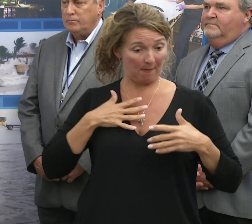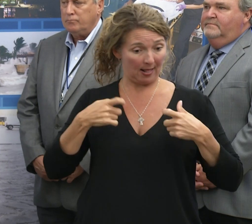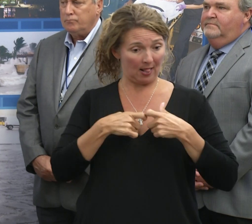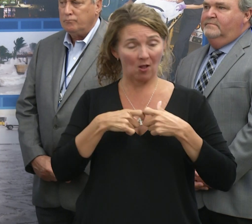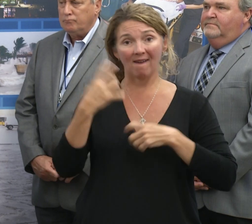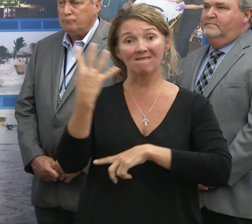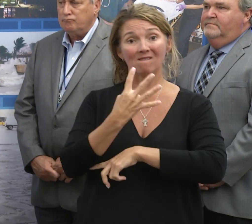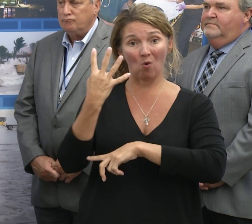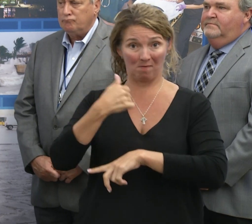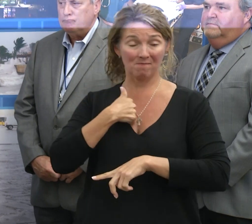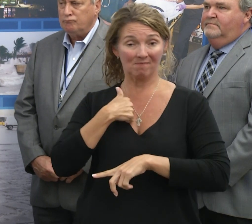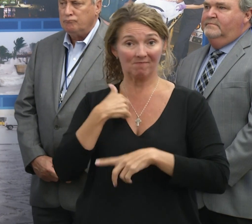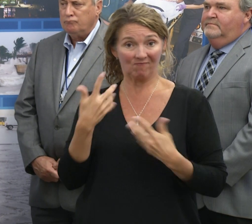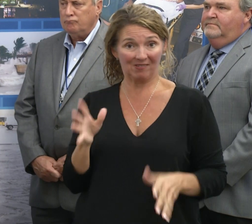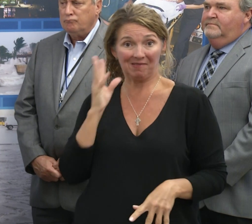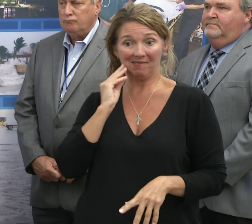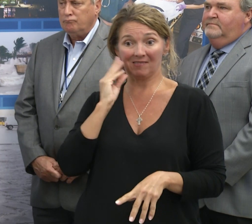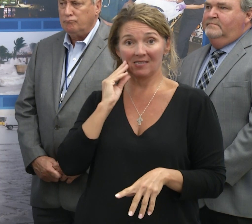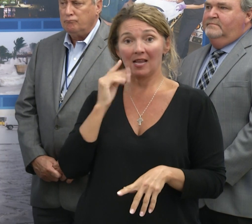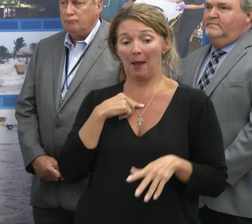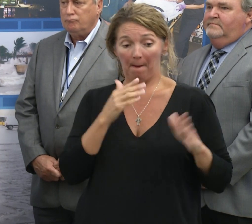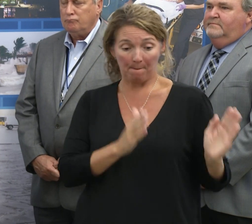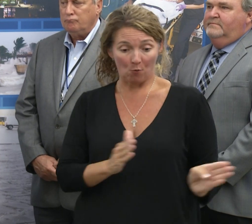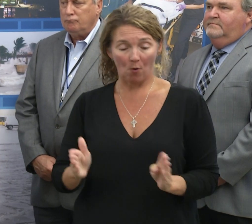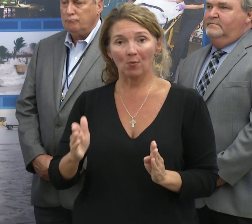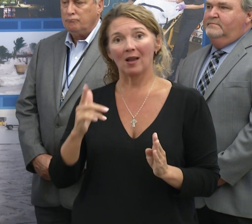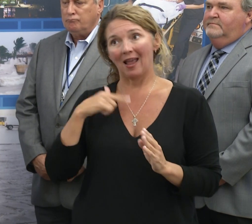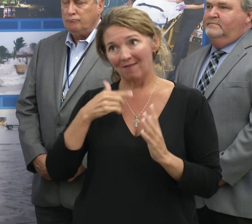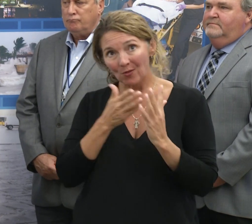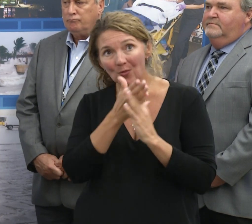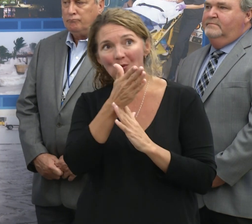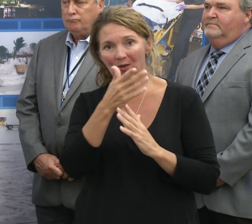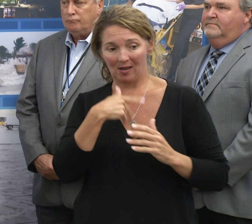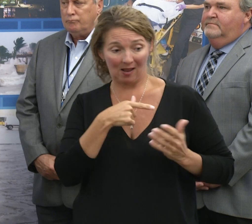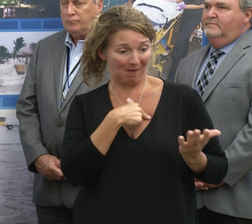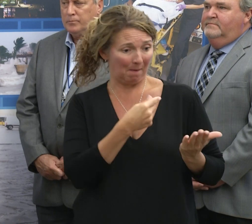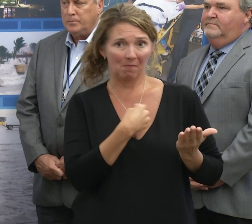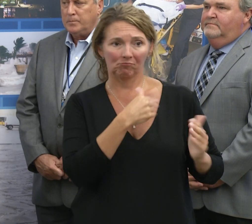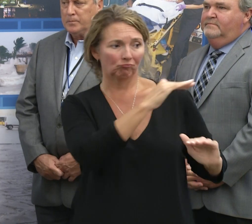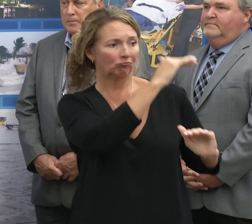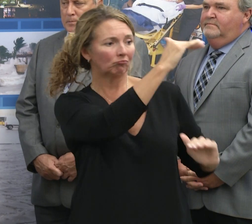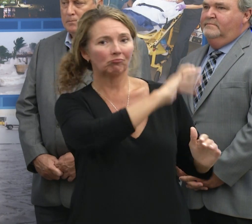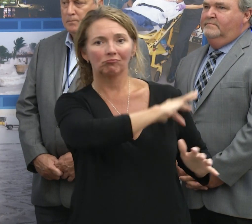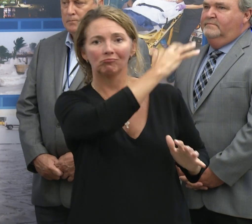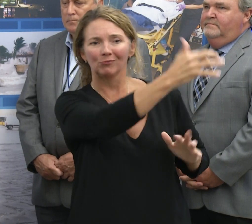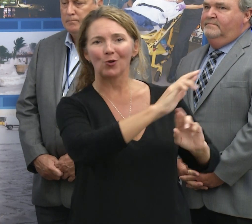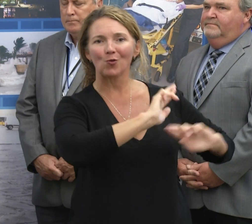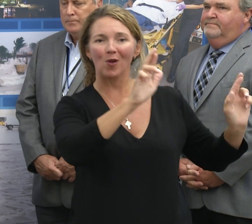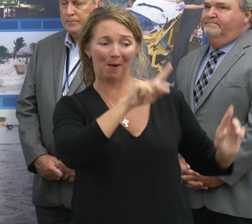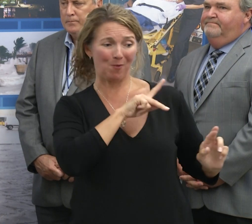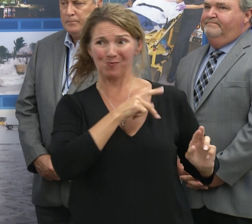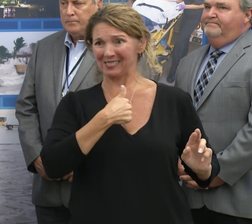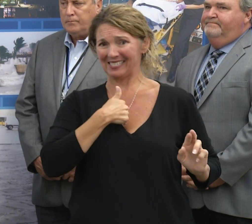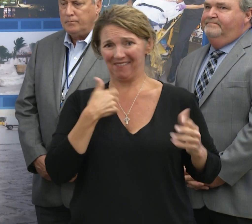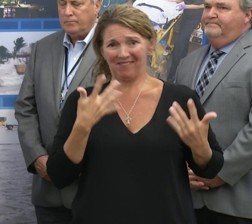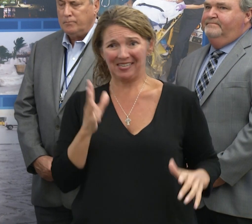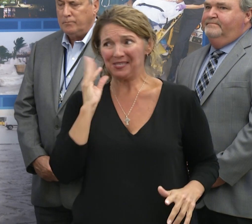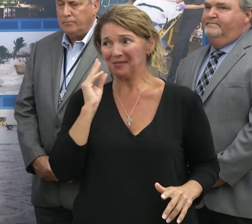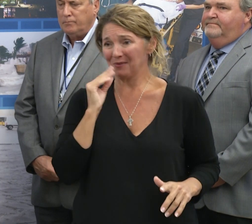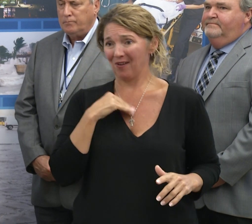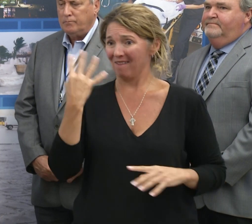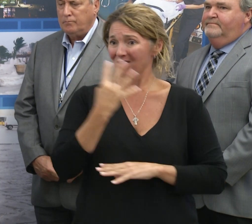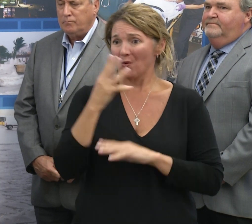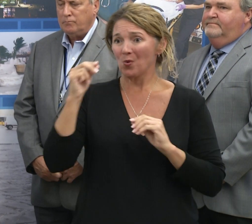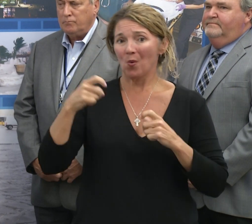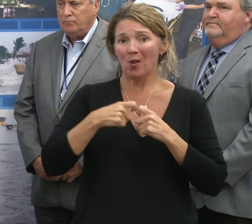about four days, uh, and the storm prep that we all have to go through really paid off, uh, on a personal note. So please take